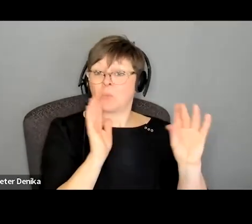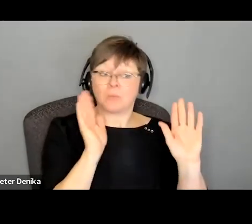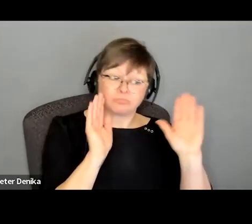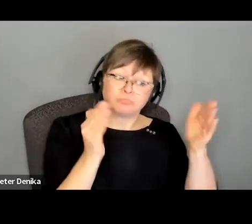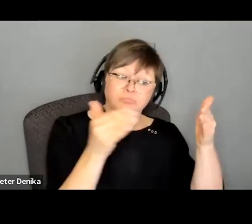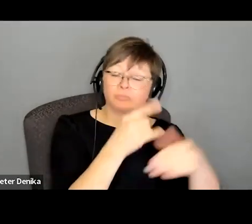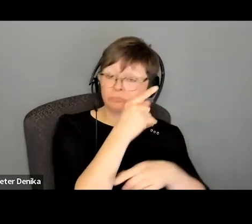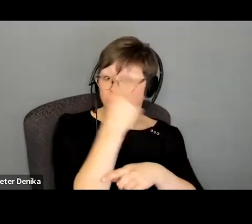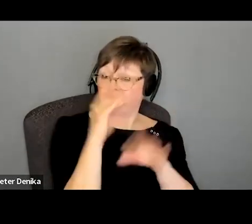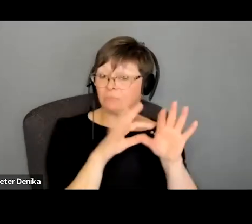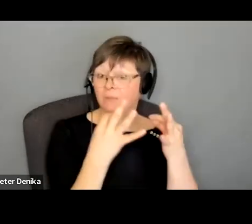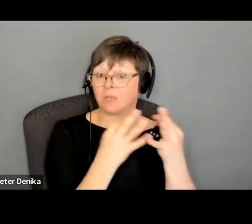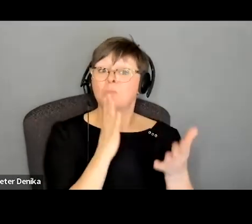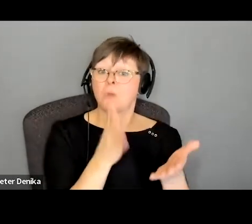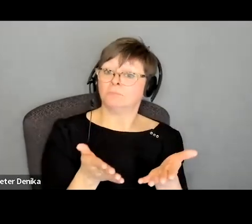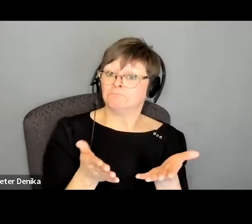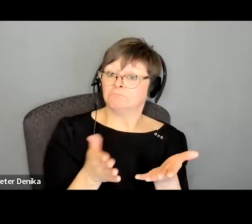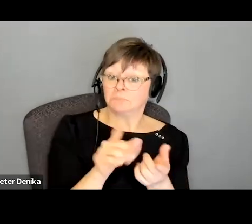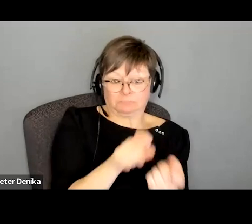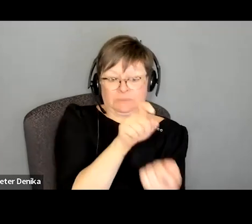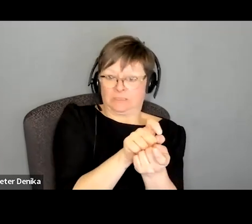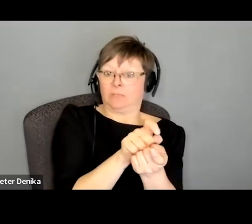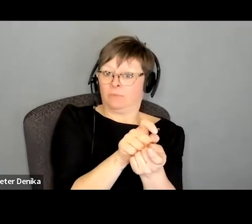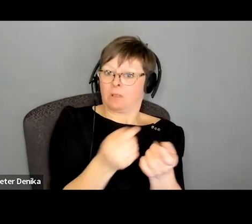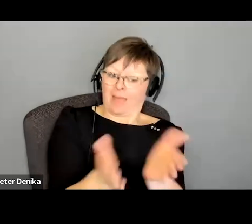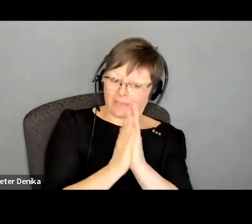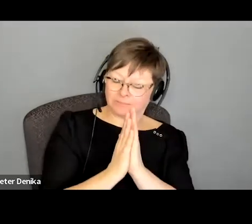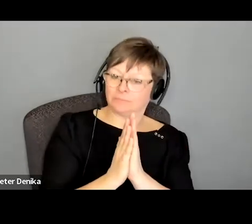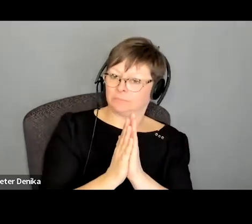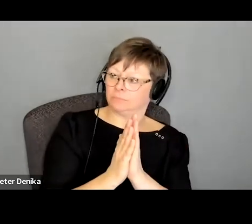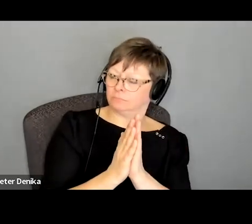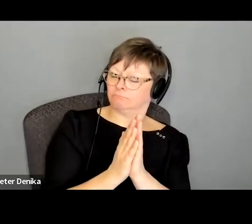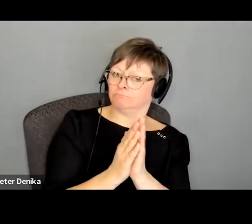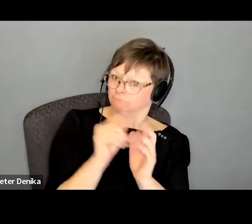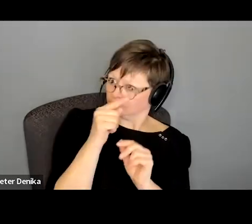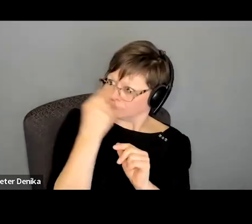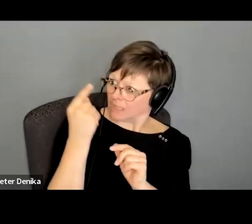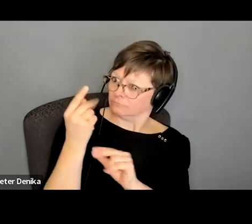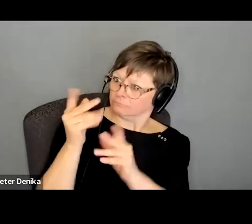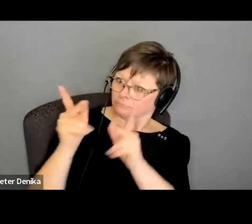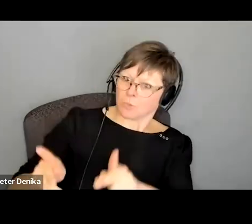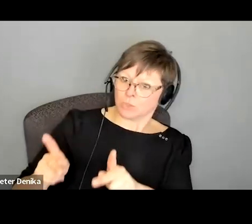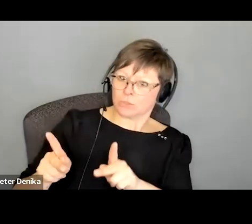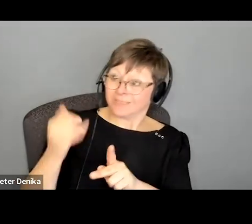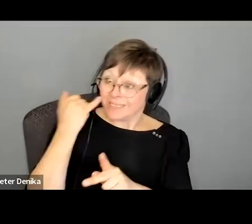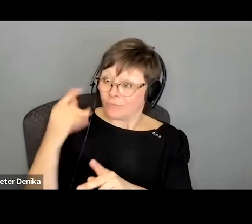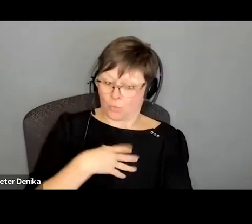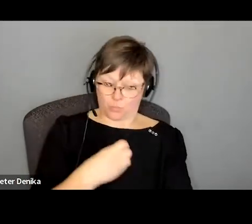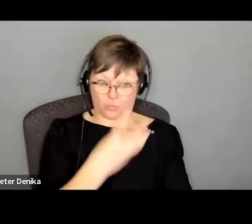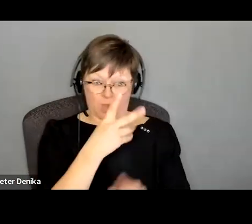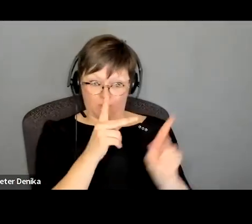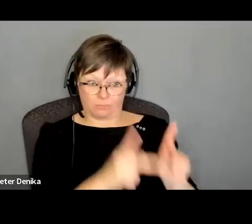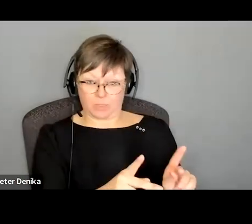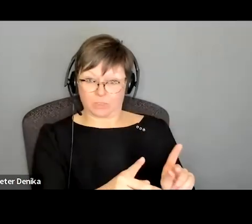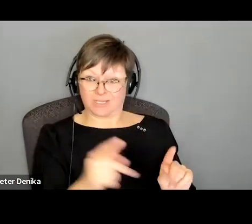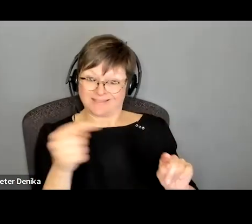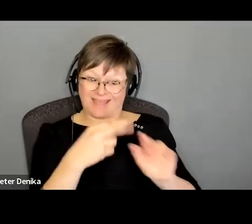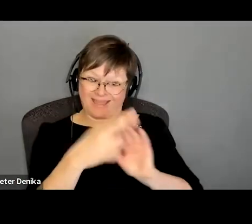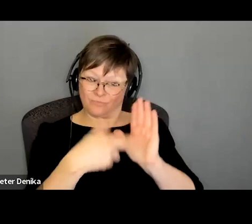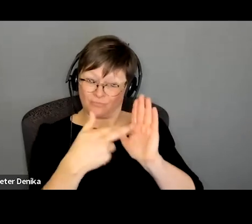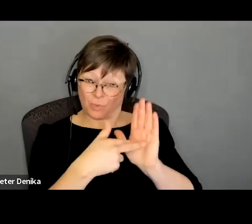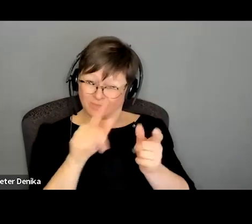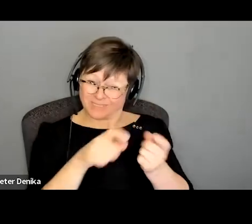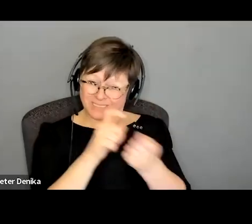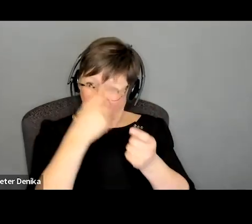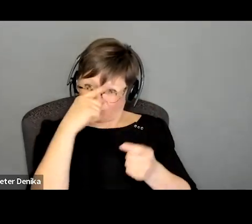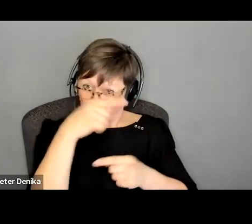we will specify specify that in which case you know submitting yourself as a white person for a role that's specifically if you're someone